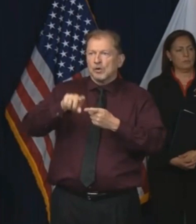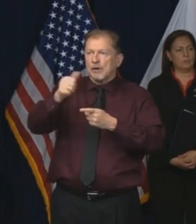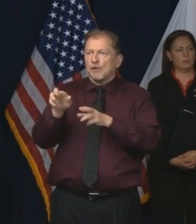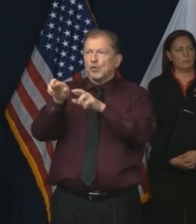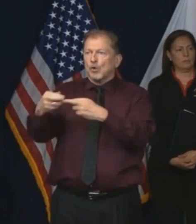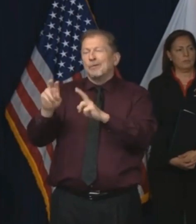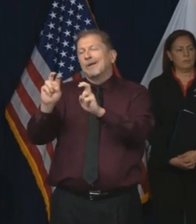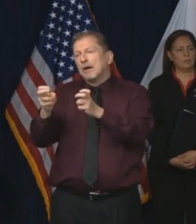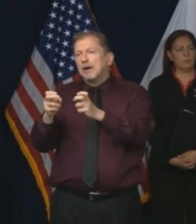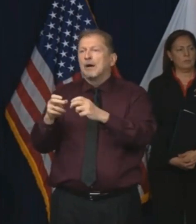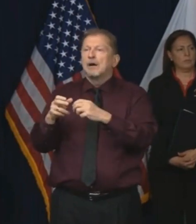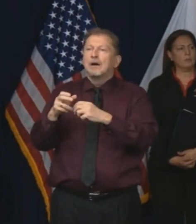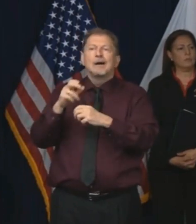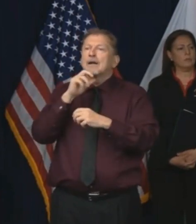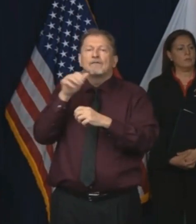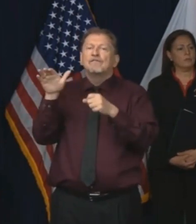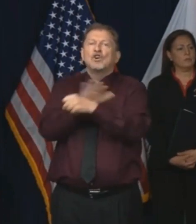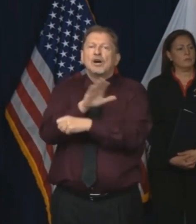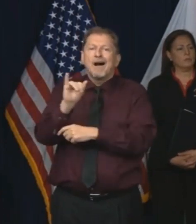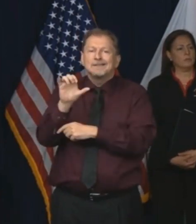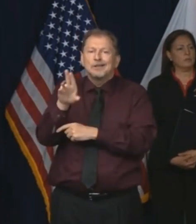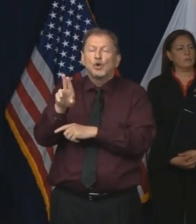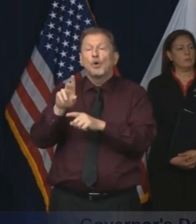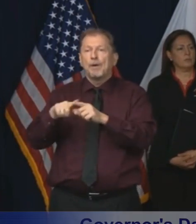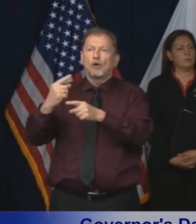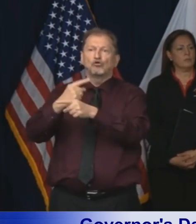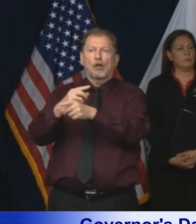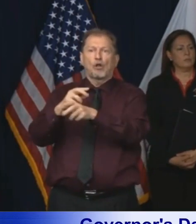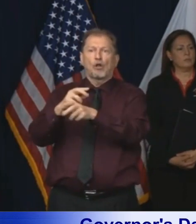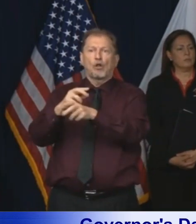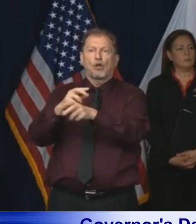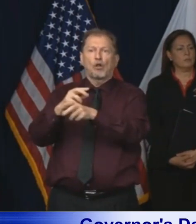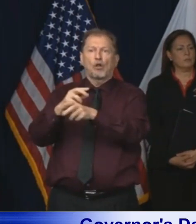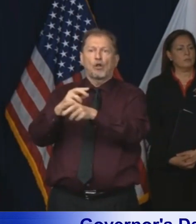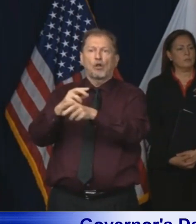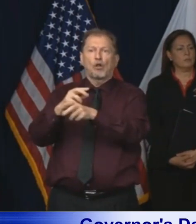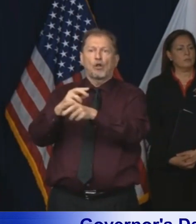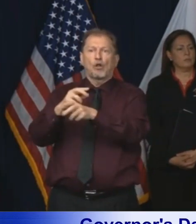turn it into a kind of a semi-ICU bed if in some particular place.